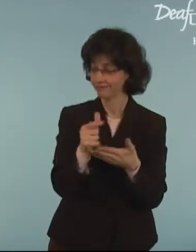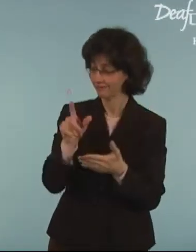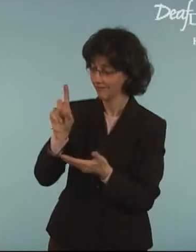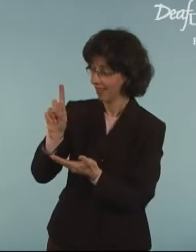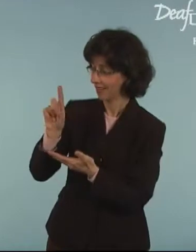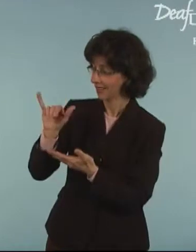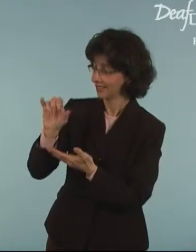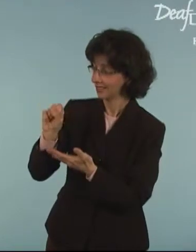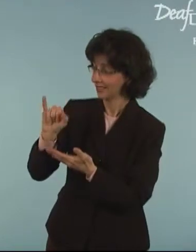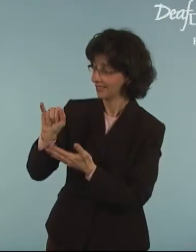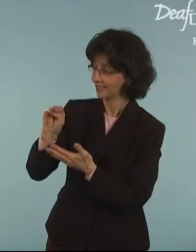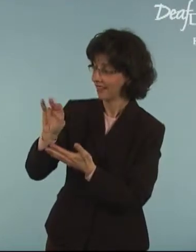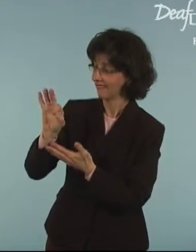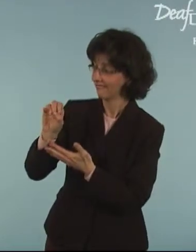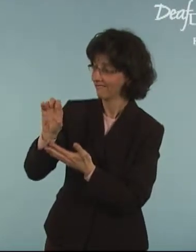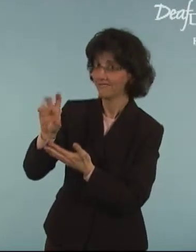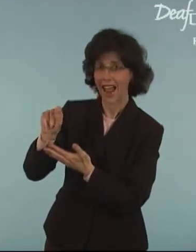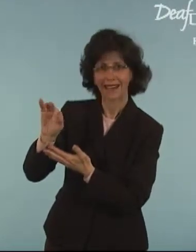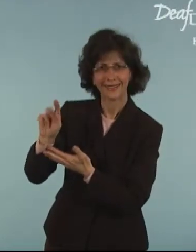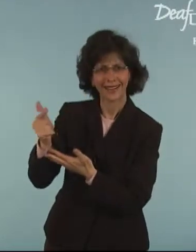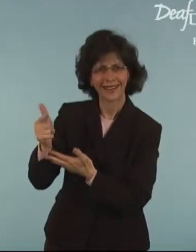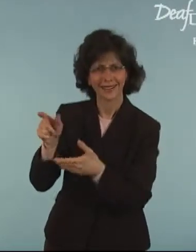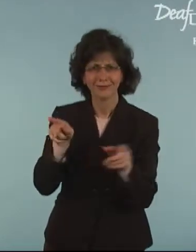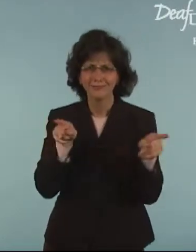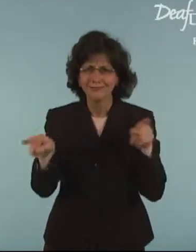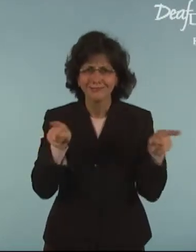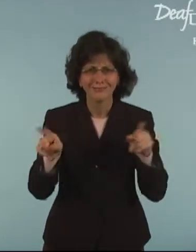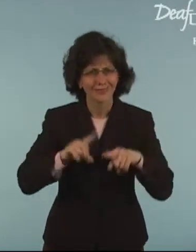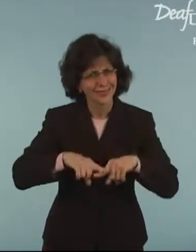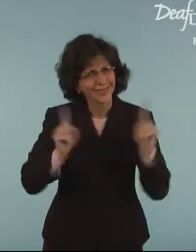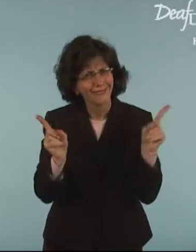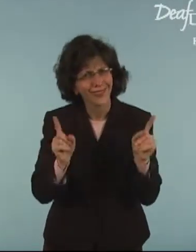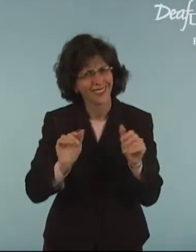Disinfecting. What's the difference?